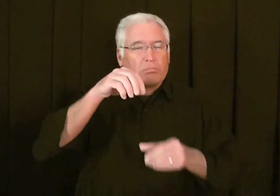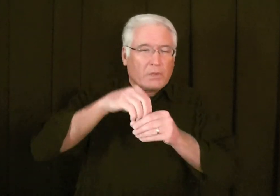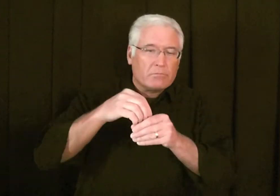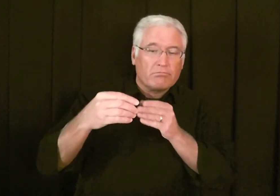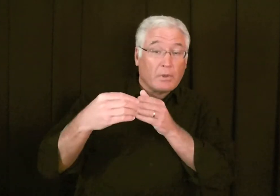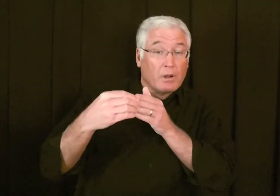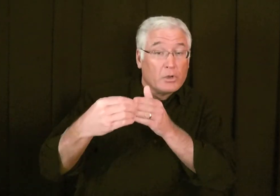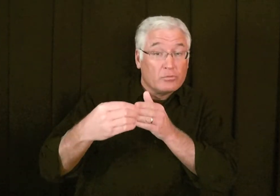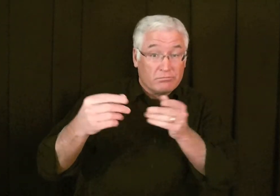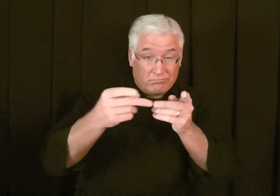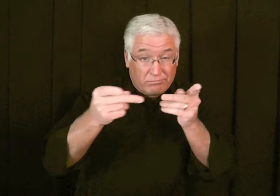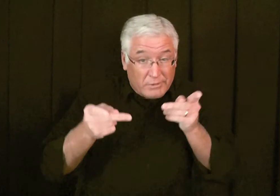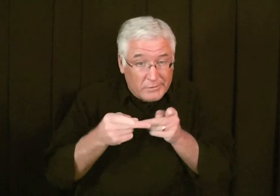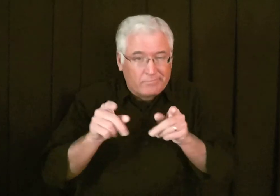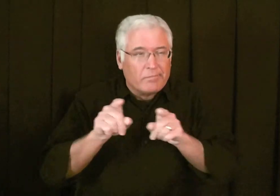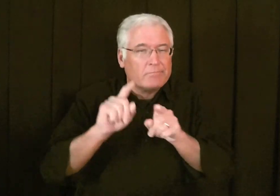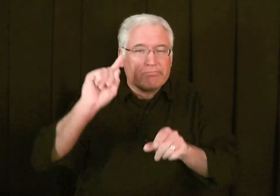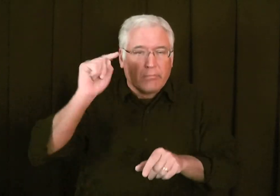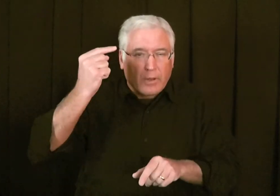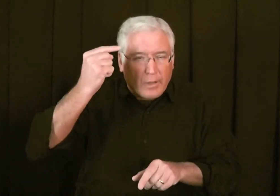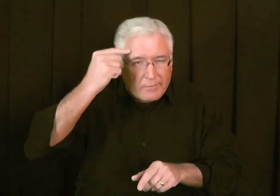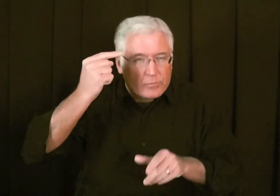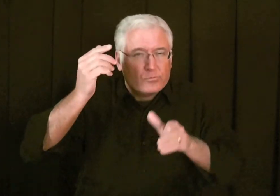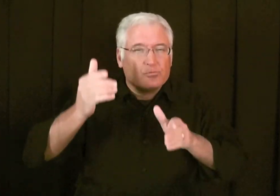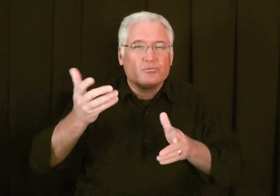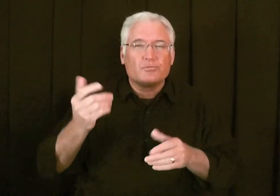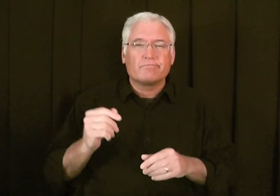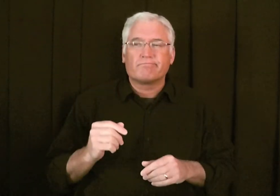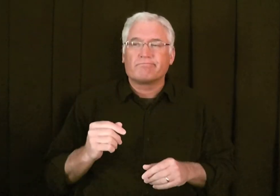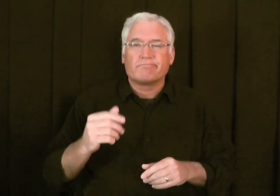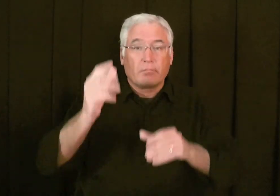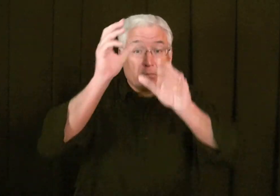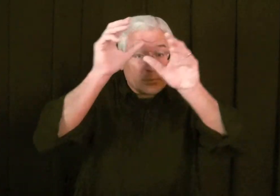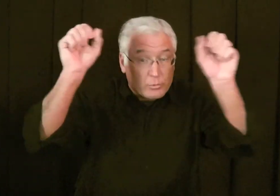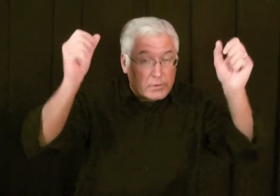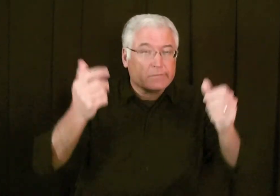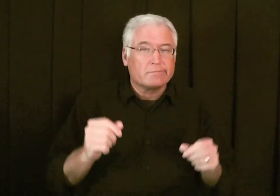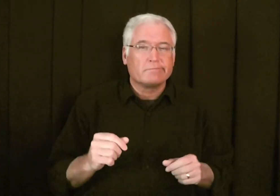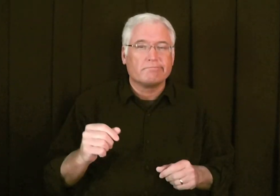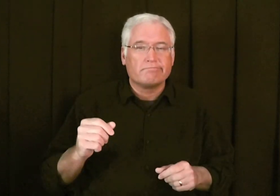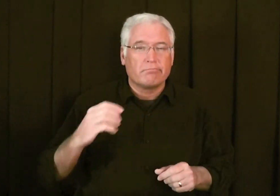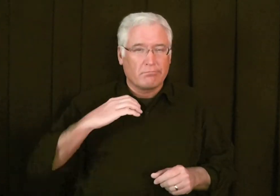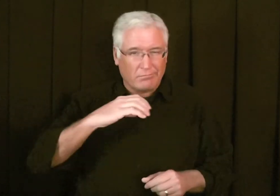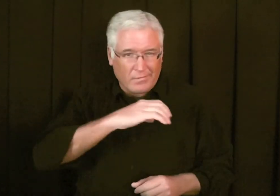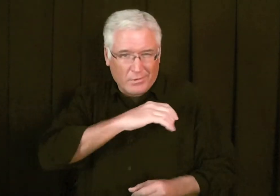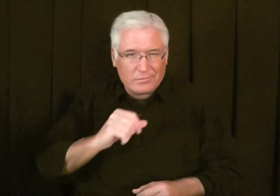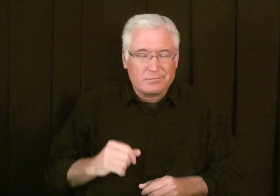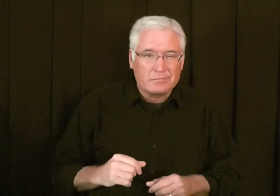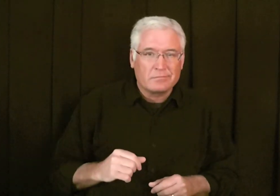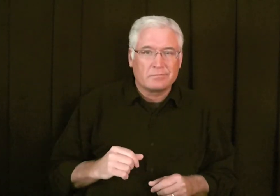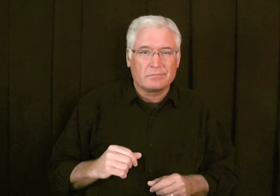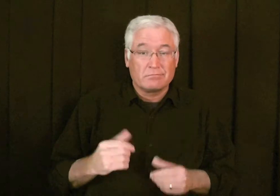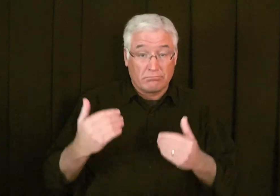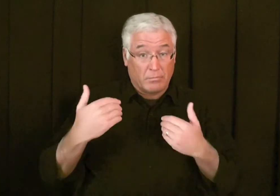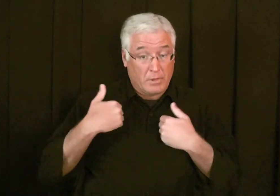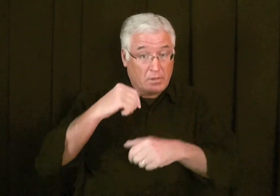There are those out there who are in leadership positions. Some are in the government. For example, the president or those in Congress,